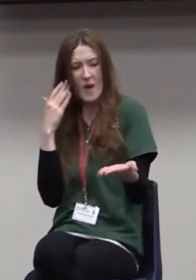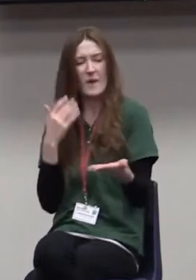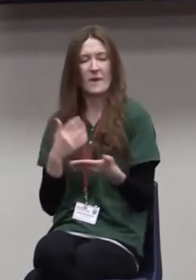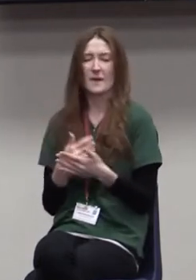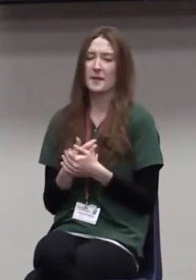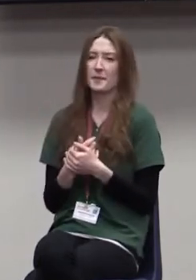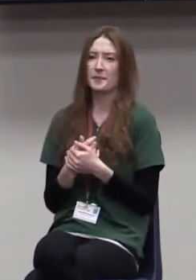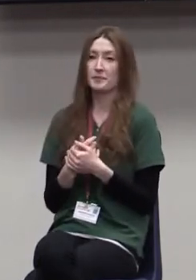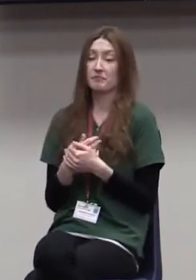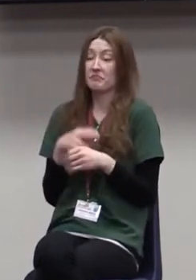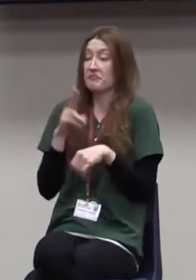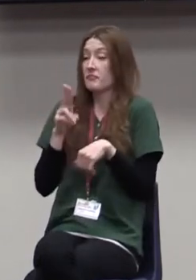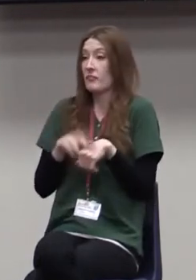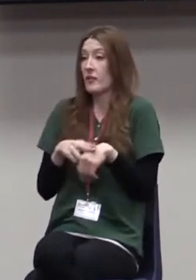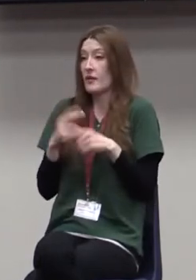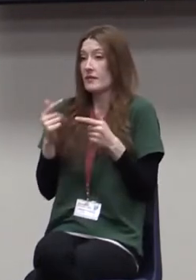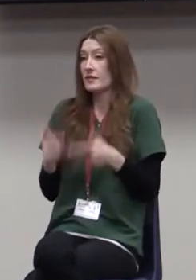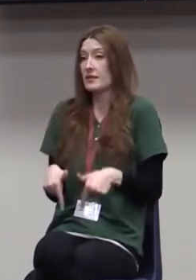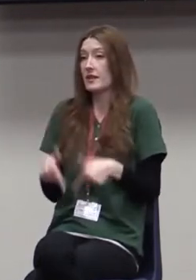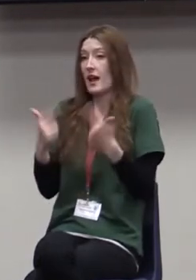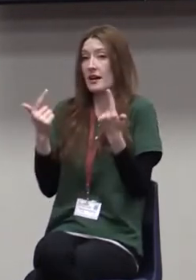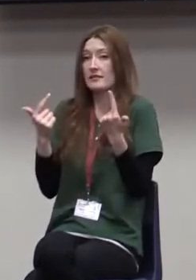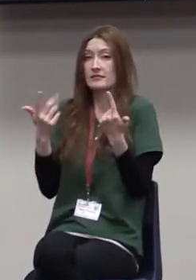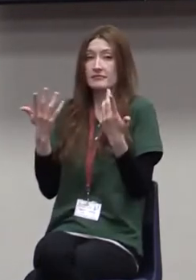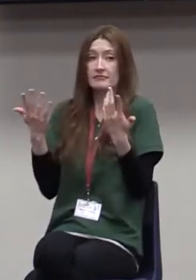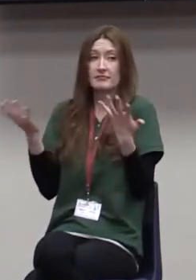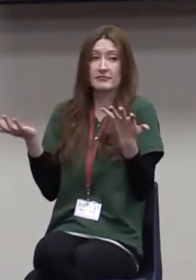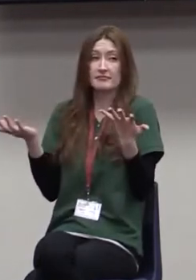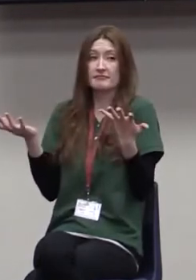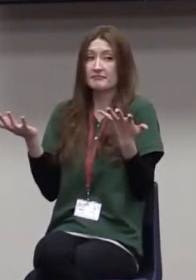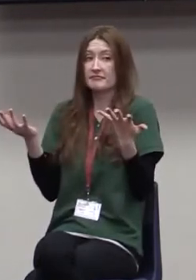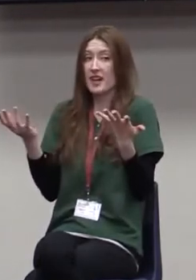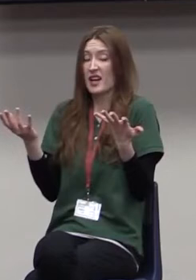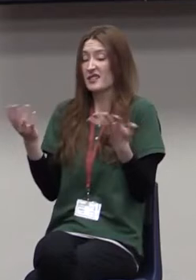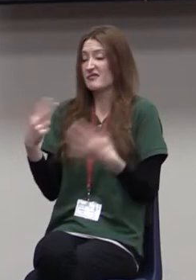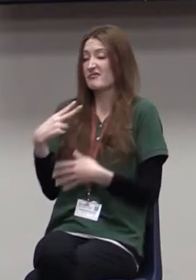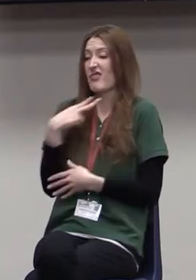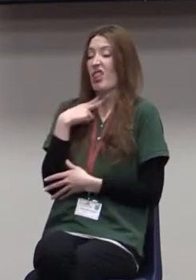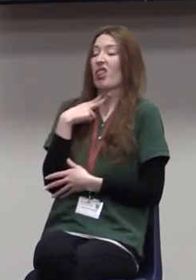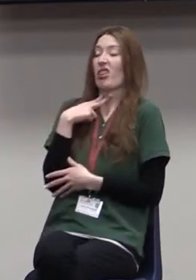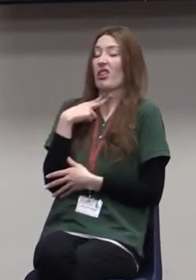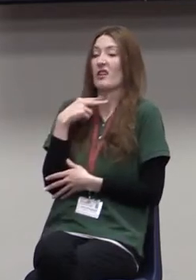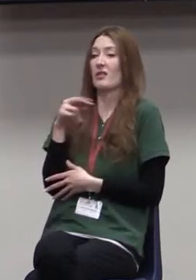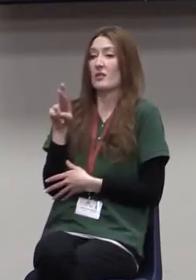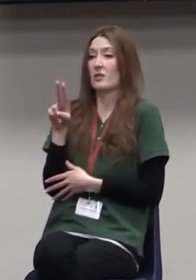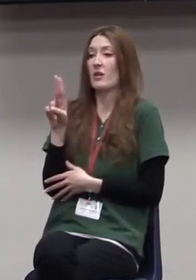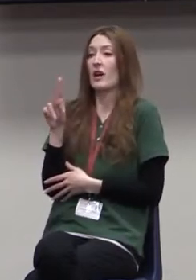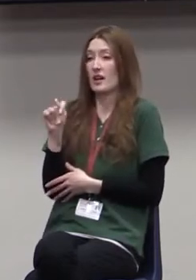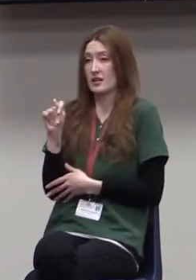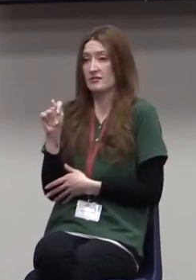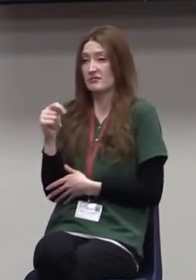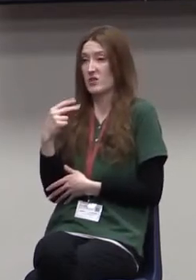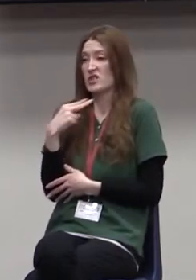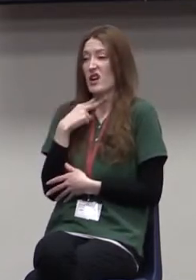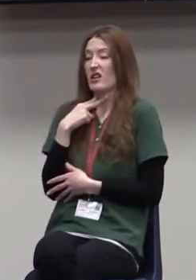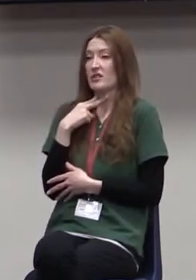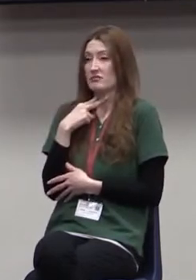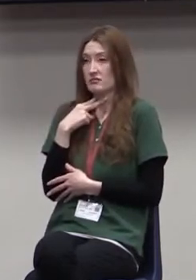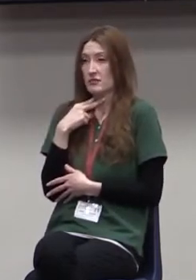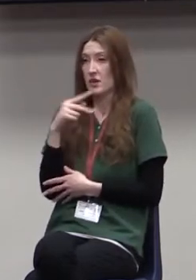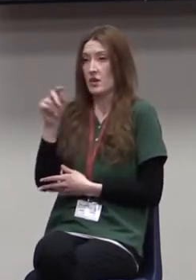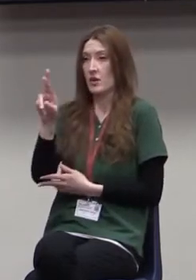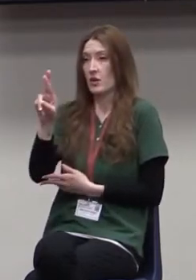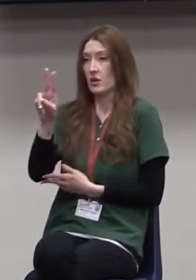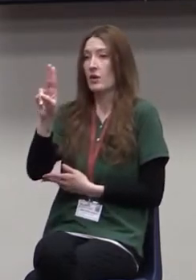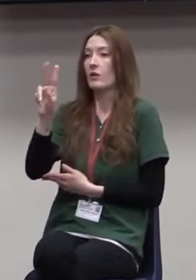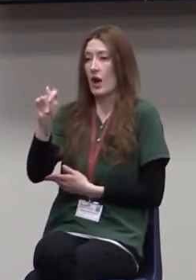course, life in the rut. We're stuck. And because of that, it's very challenging for us anytime things are